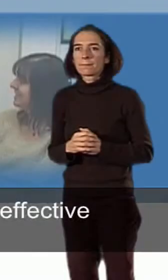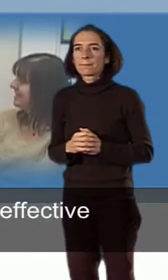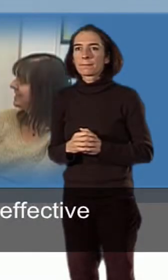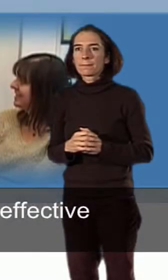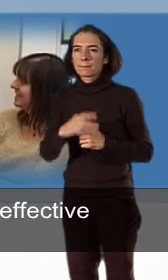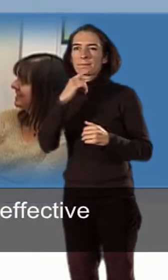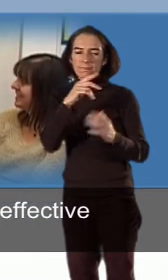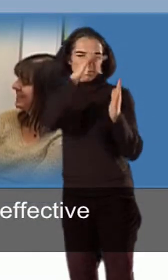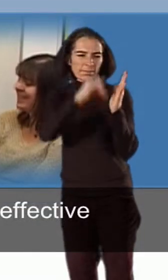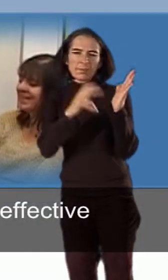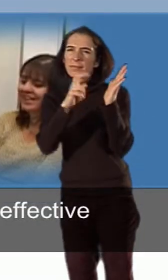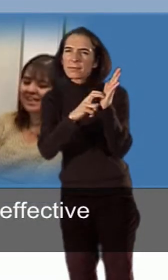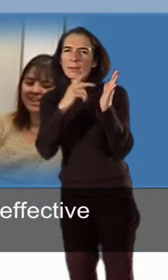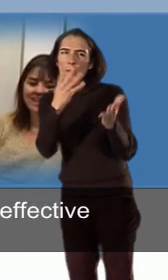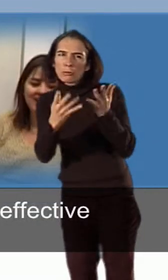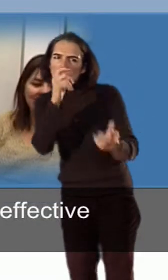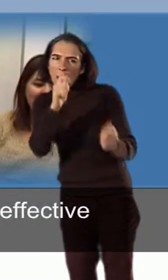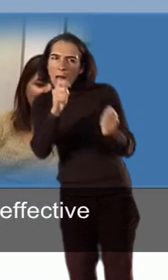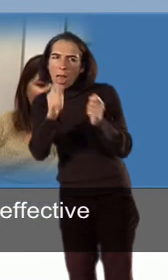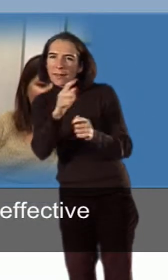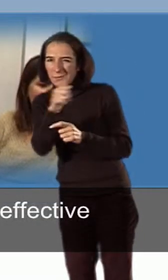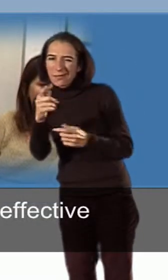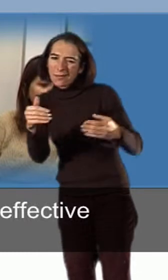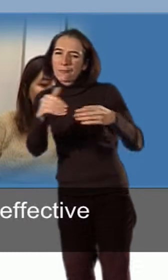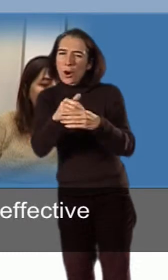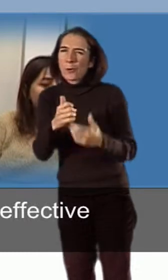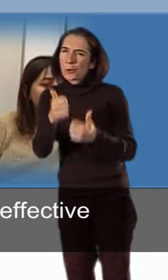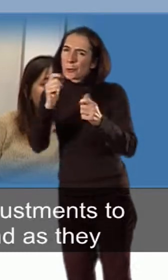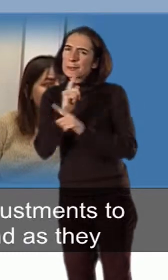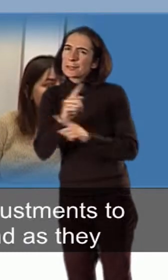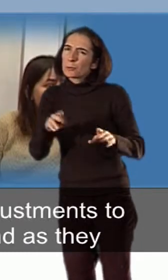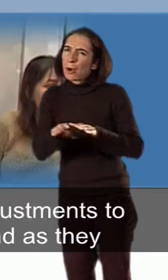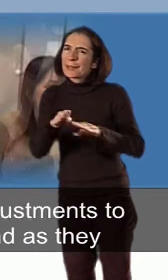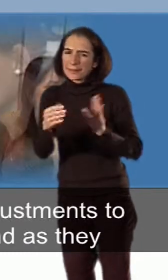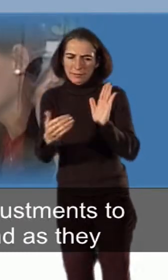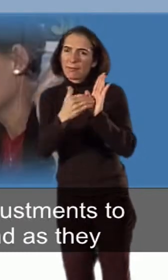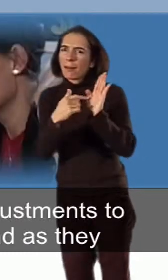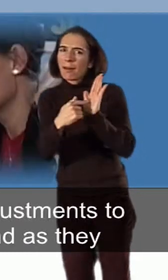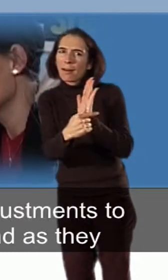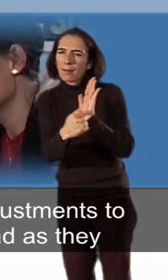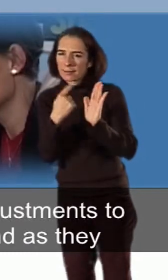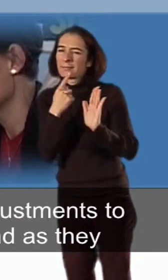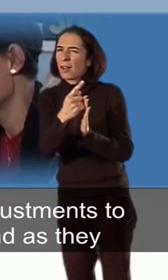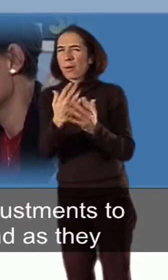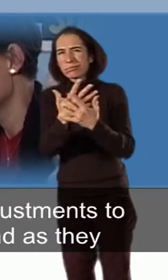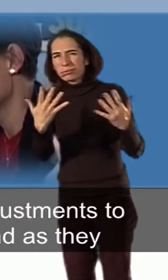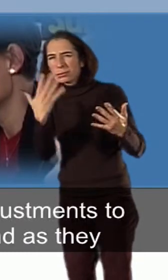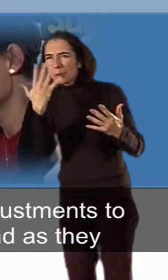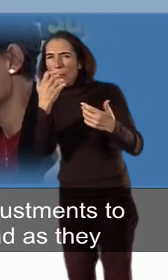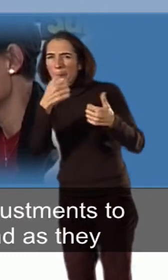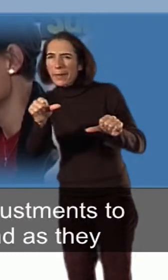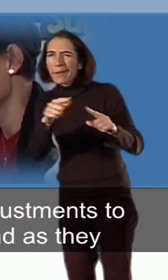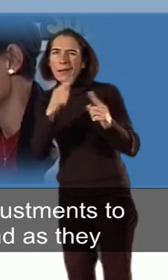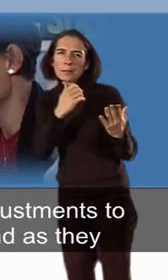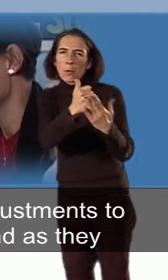Reasonable adjustments can be an effective part of good teaching practice. Many schools often start making adjustments to support